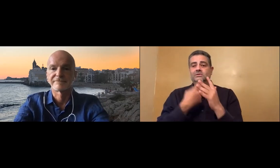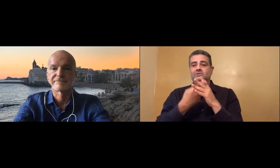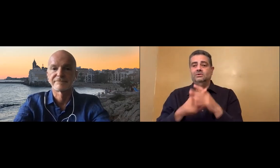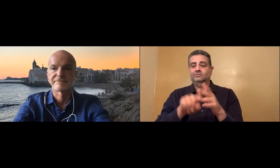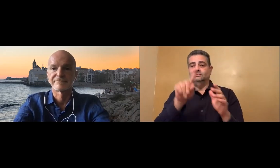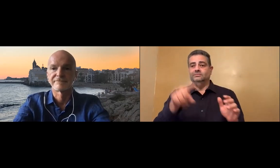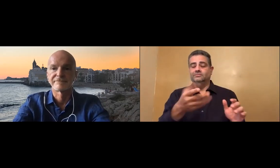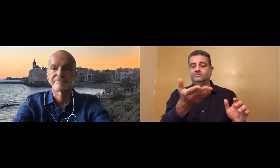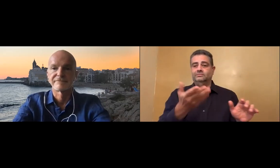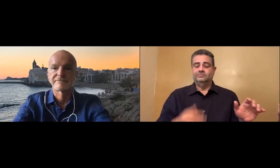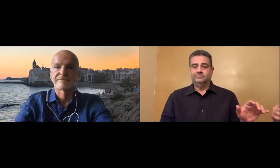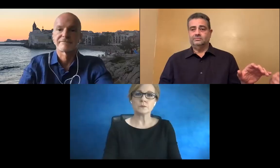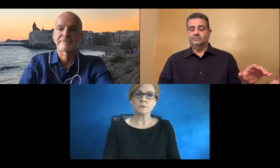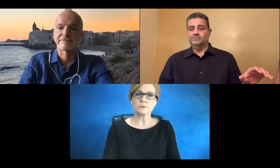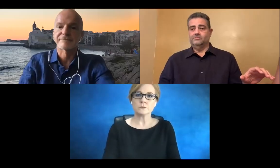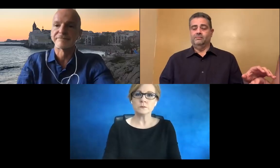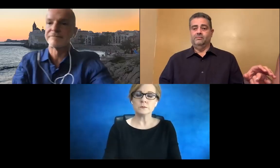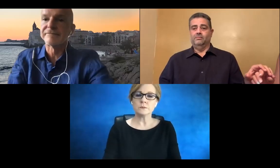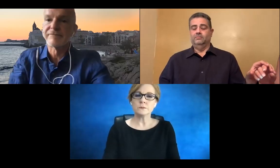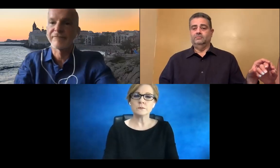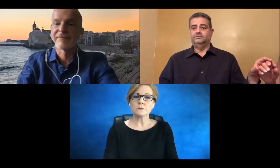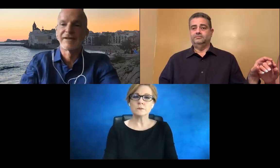Tor, would you like to add anything before we get started?